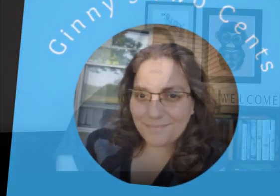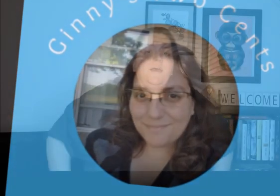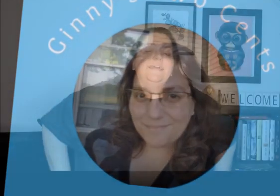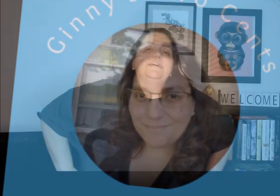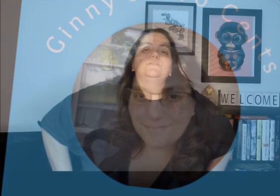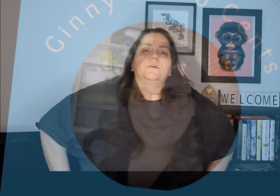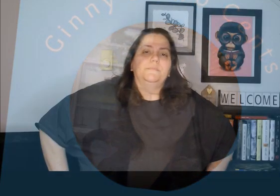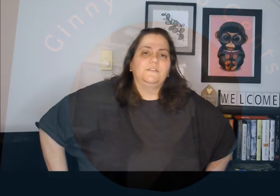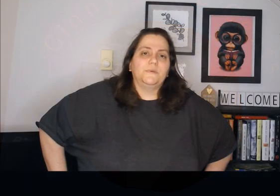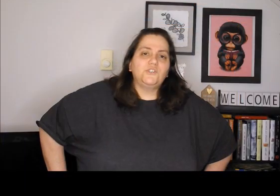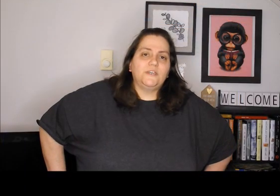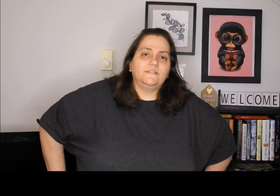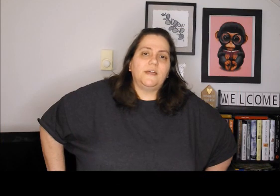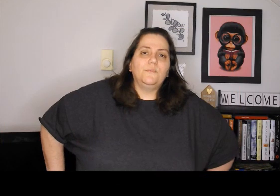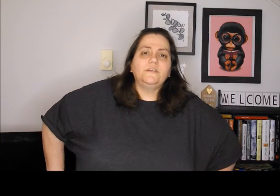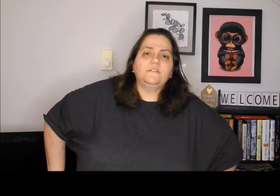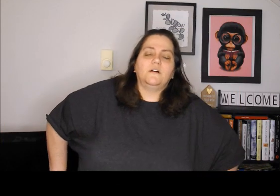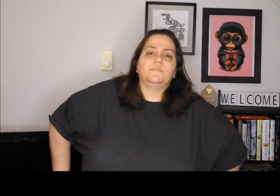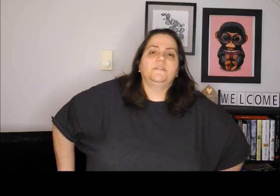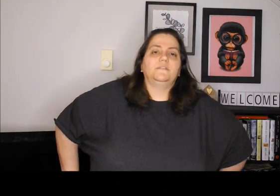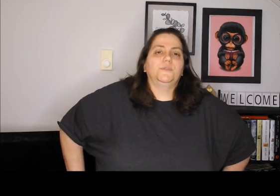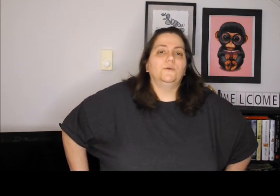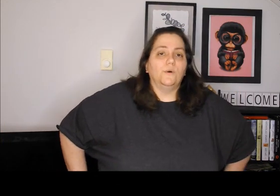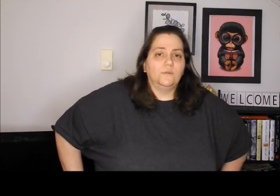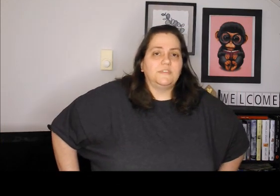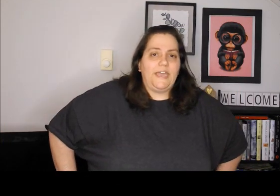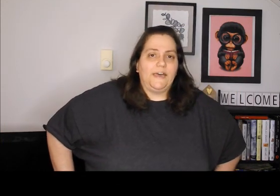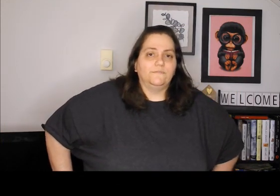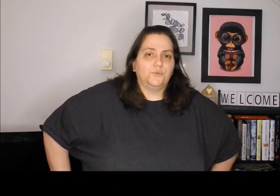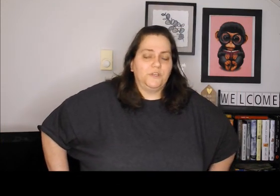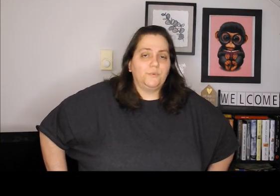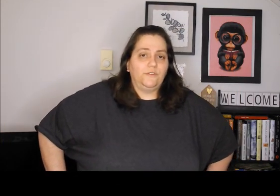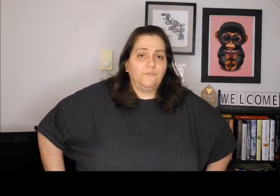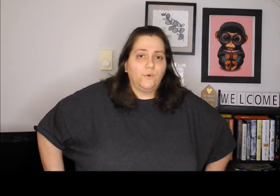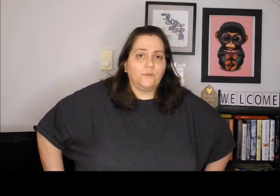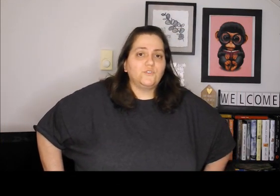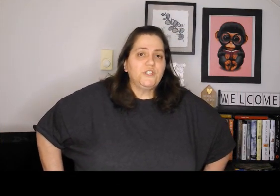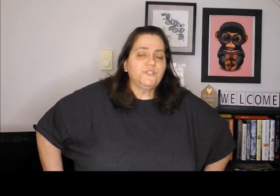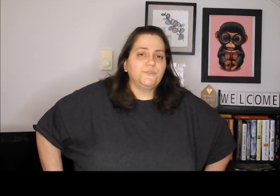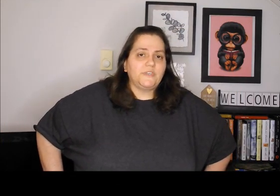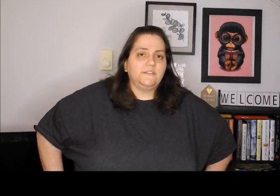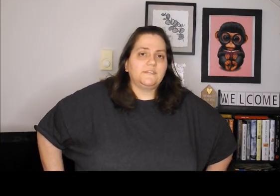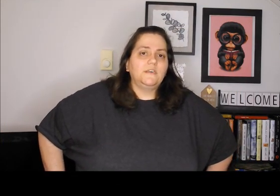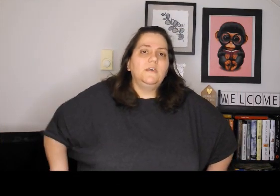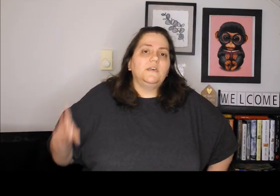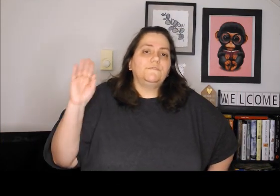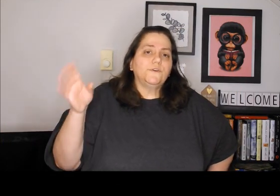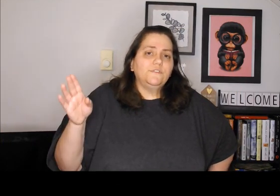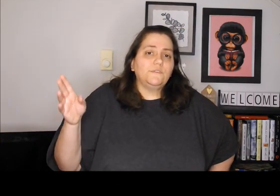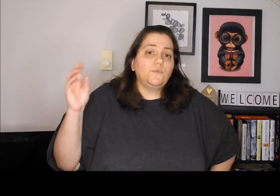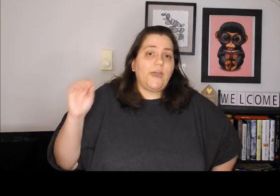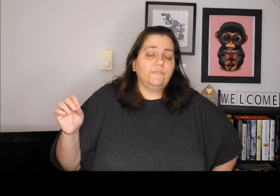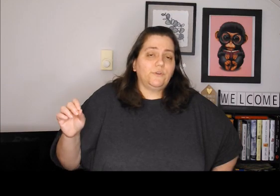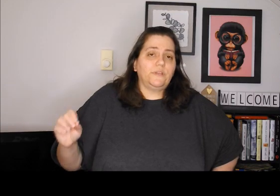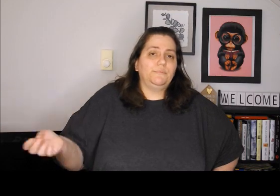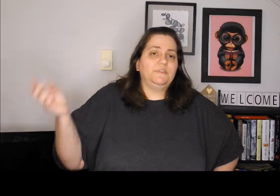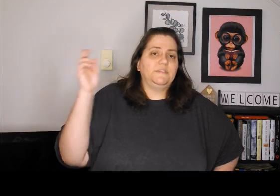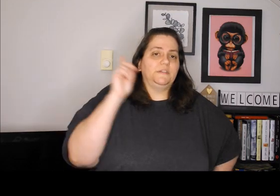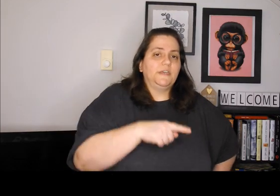Hi guys and welcome back to my channel. I wanted to talk about some of the goals I have for 2024 for Jenny's Two Cents. And first, if you haven't already, please hit the like